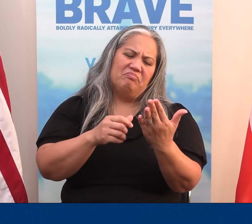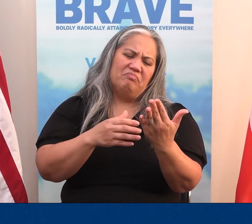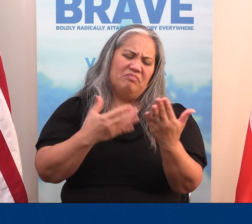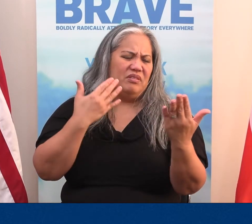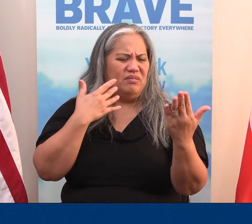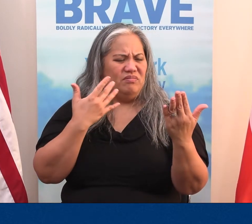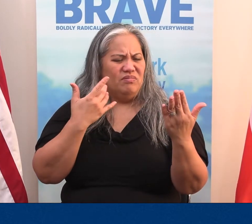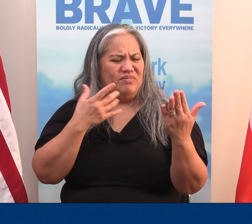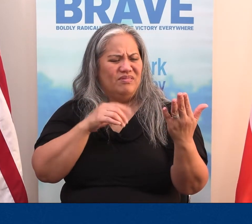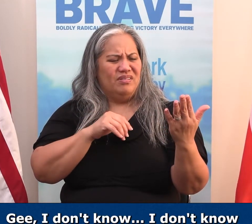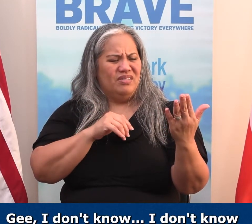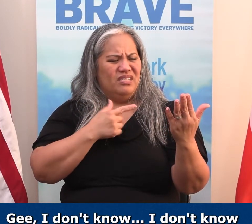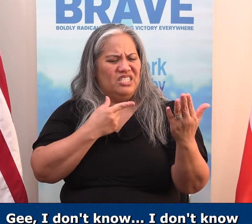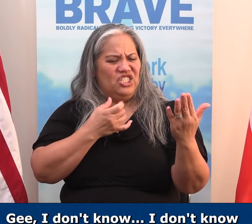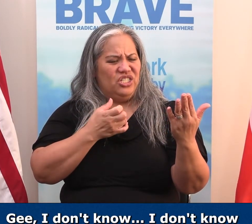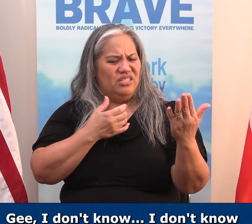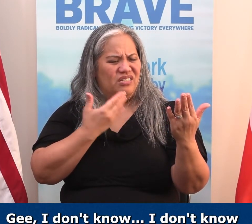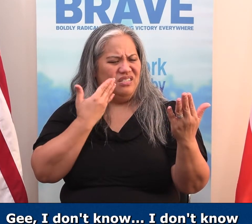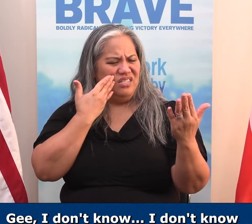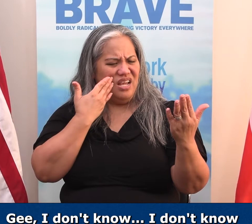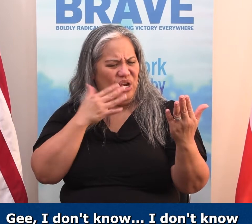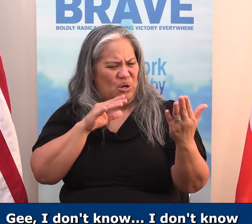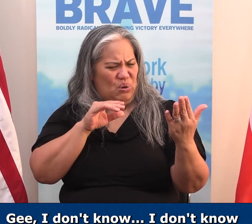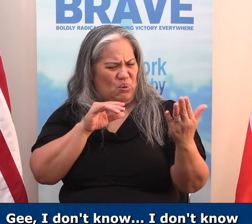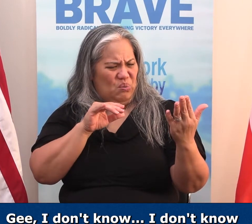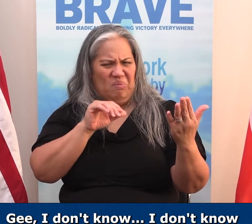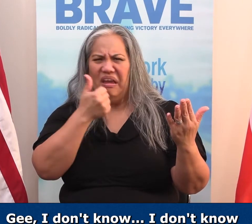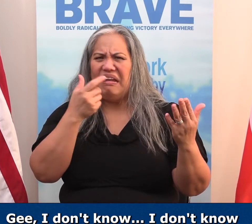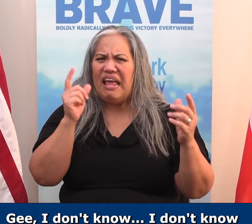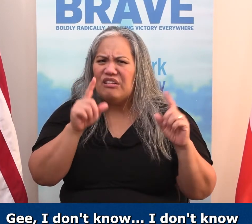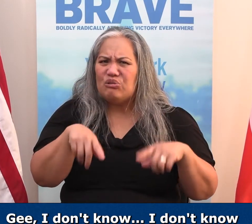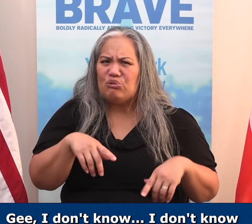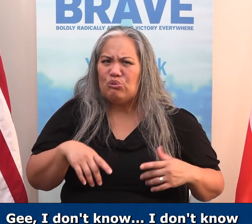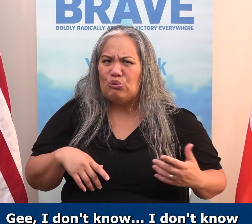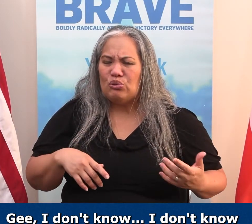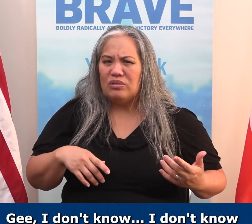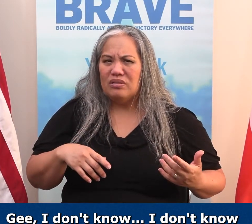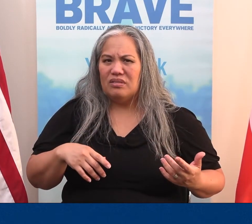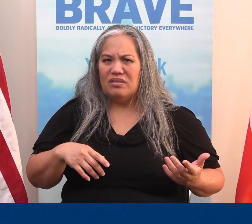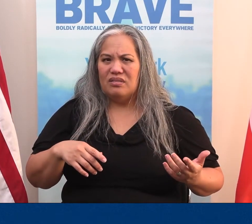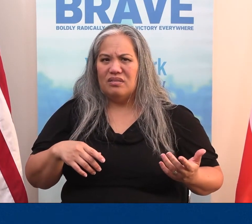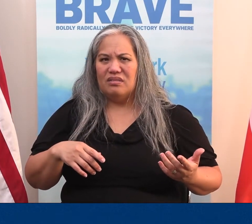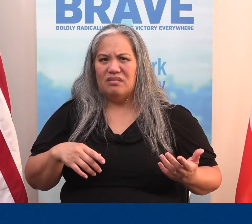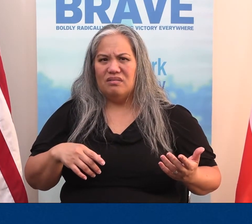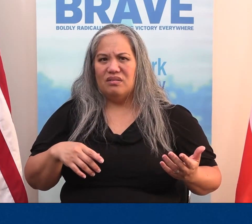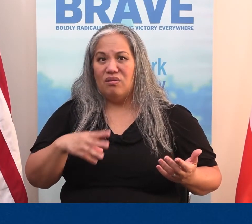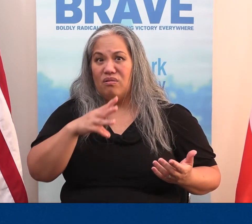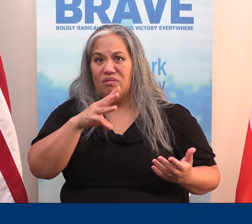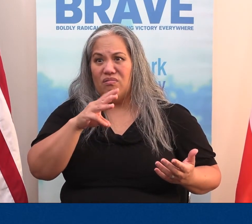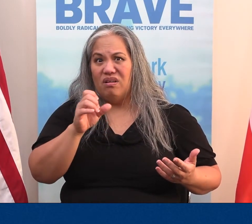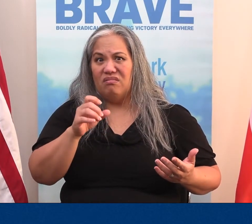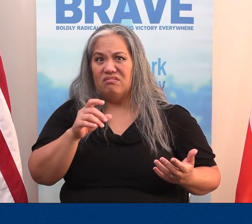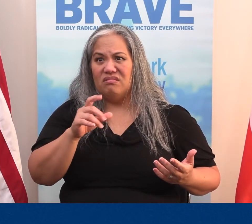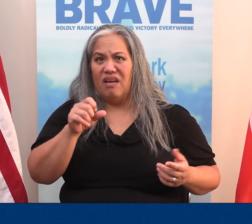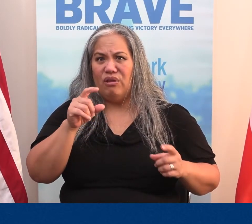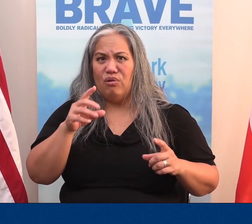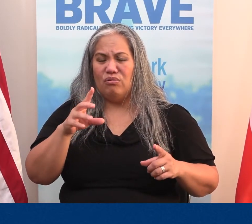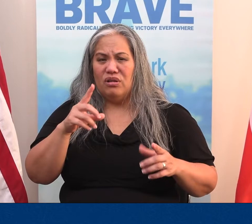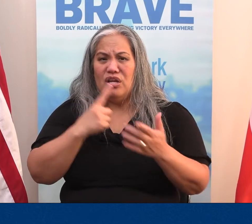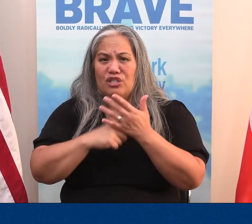And you go, you know something, man, gee, I don't, I don't know any of the answers. Oh, wow. Well, I got to go